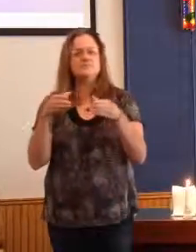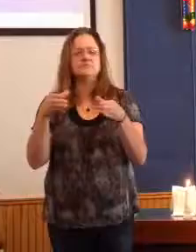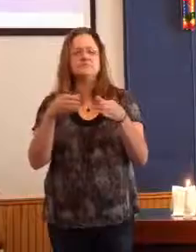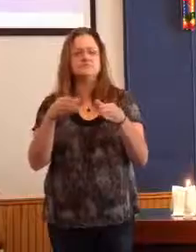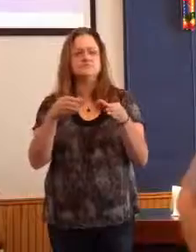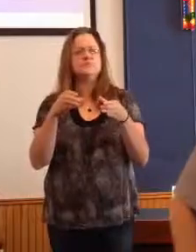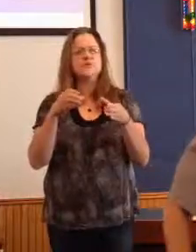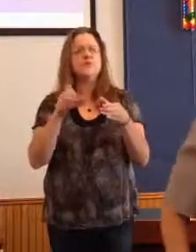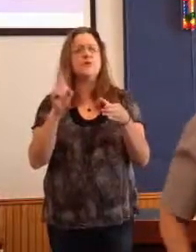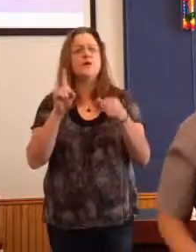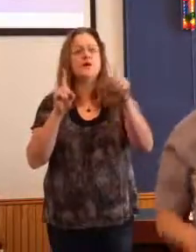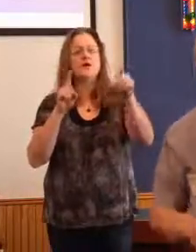Promised Land.